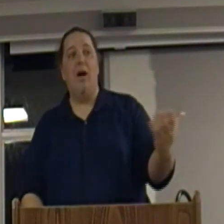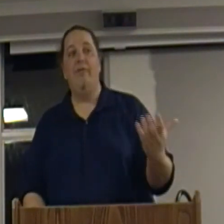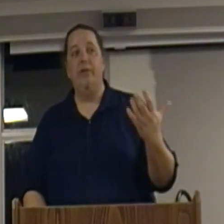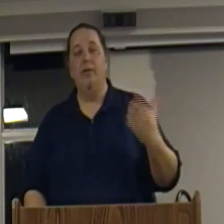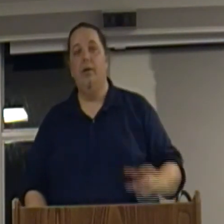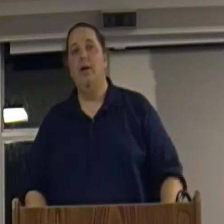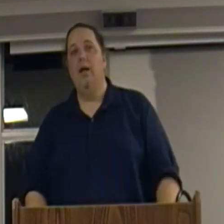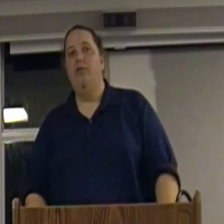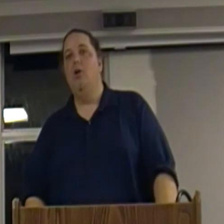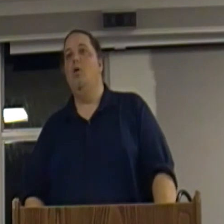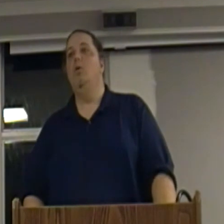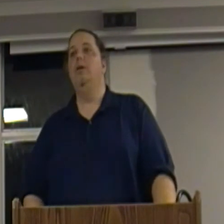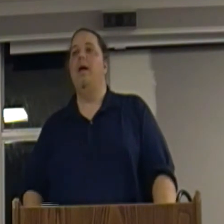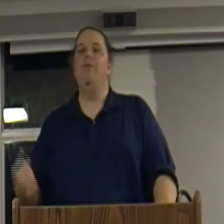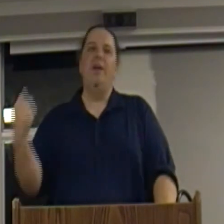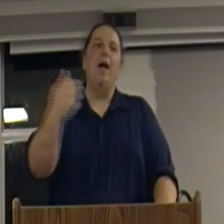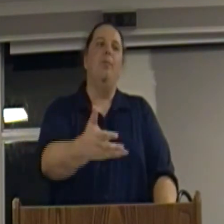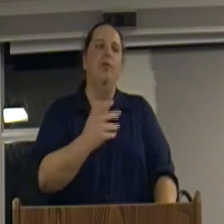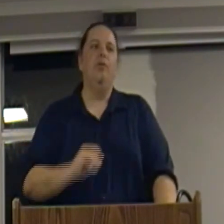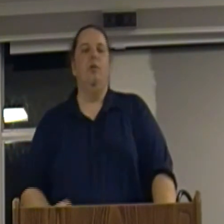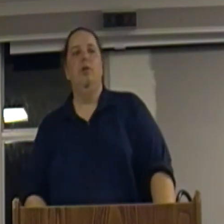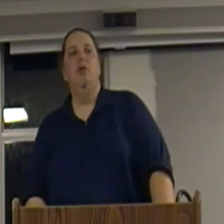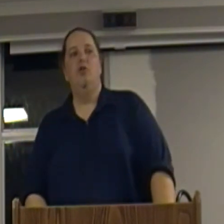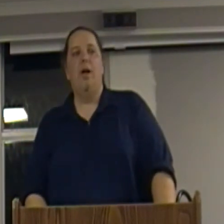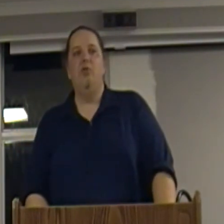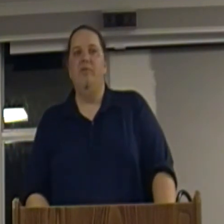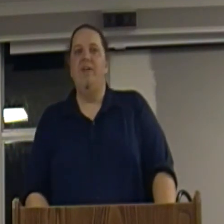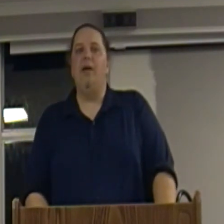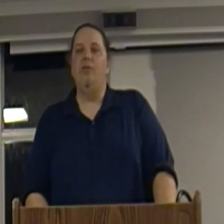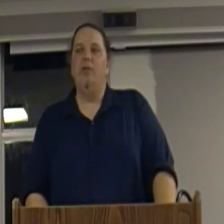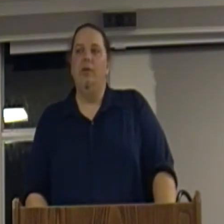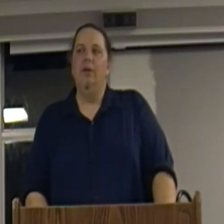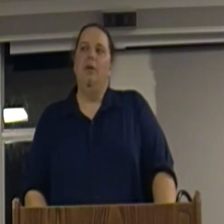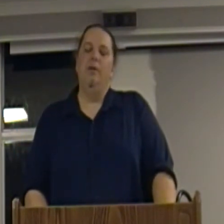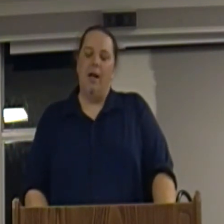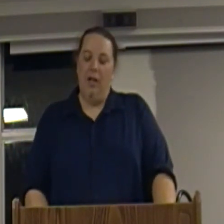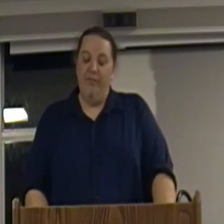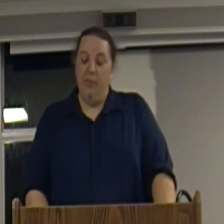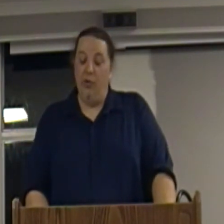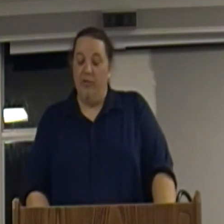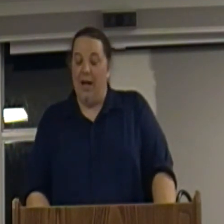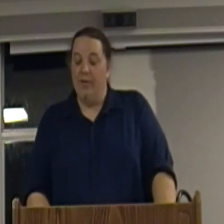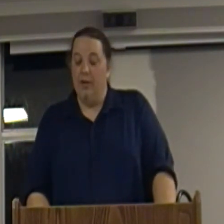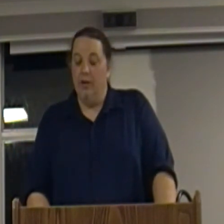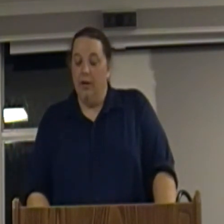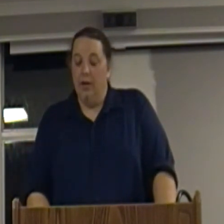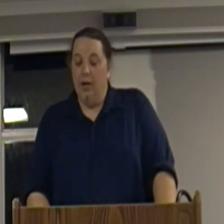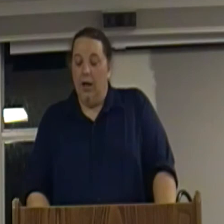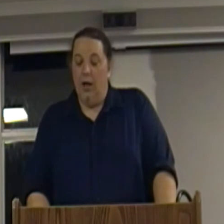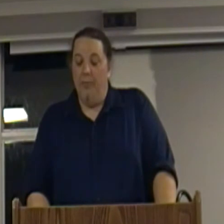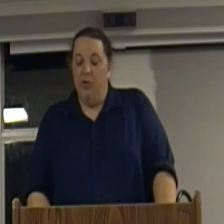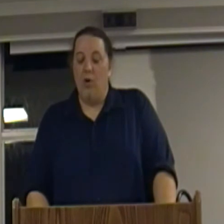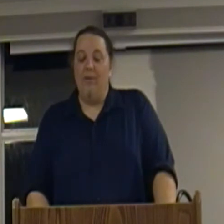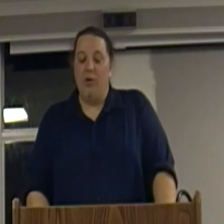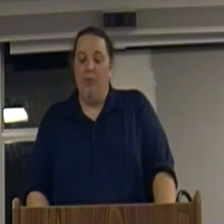profit and so every capitalist tries to invest and not all of them can survive it drives down